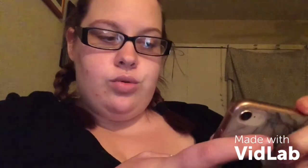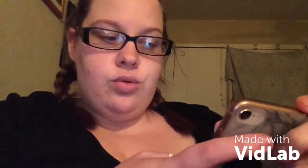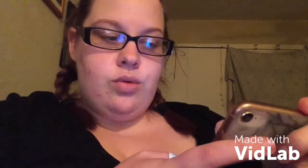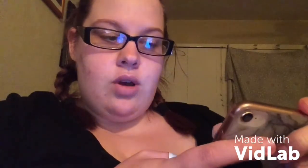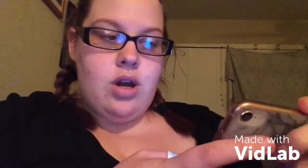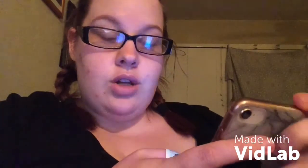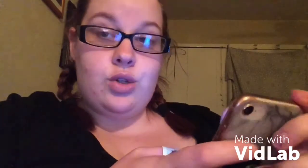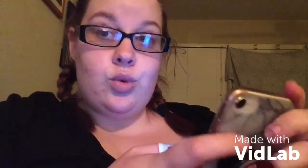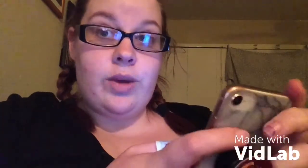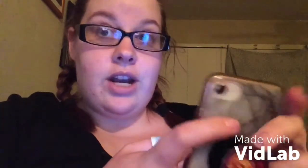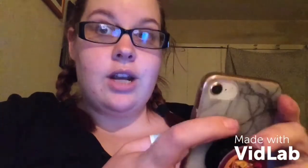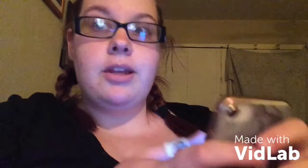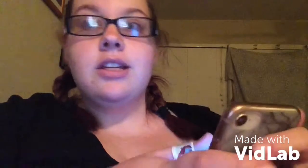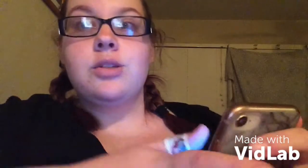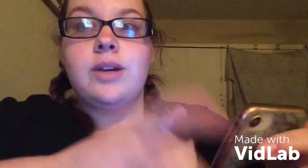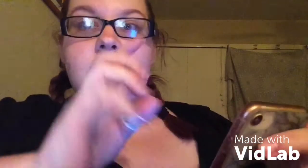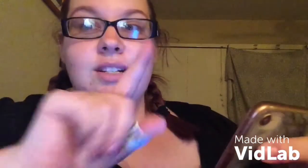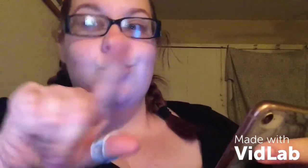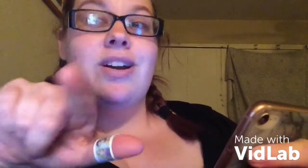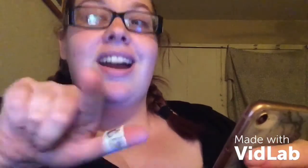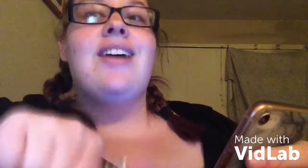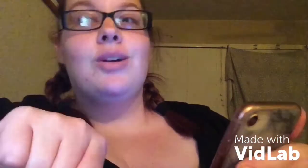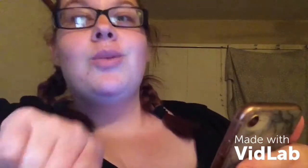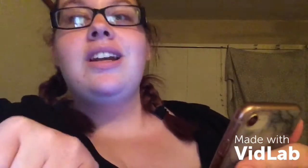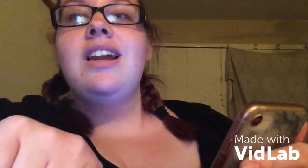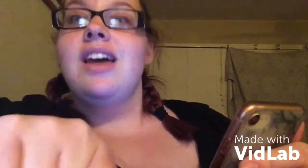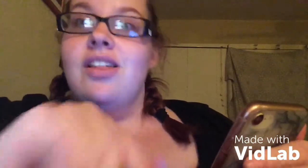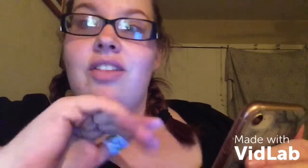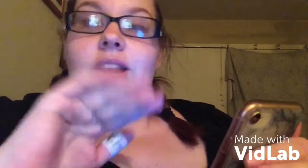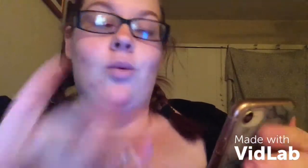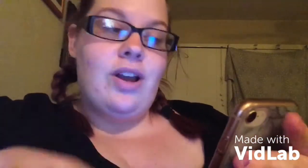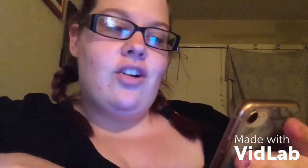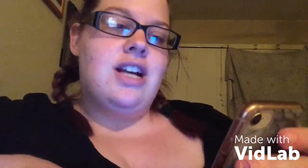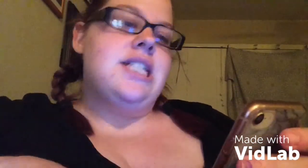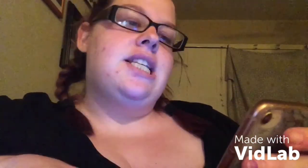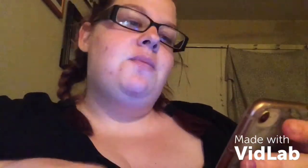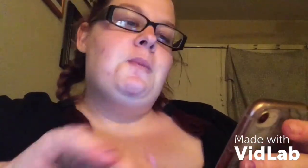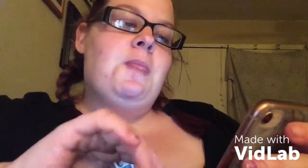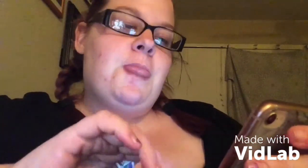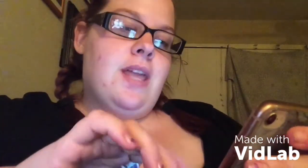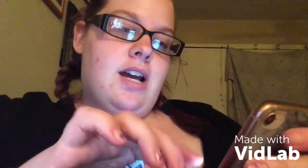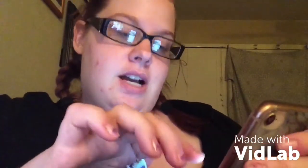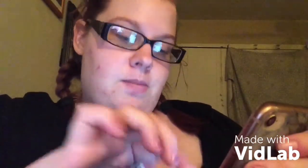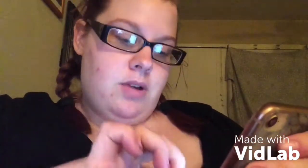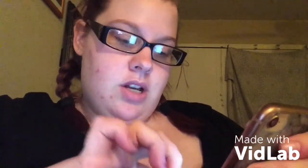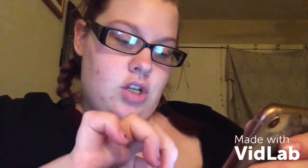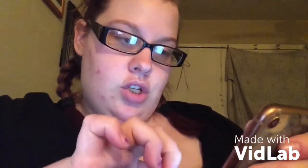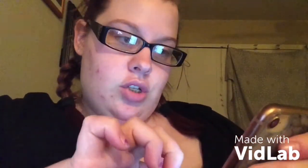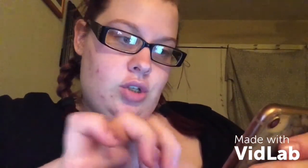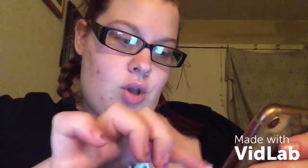Twitter because Twitter is where everyone, like, went crazy. Um, so,